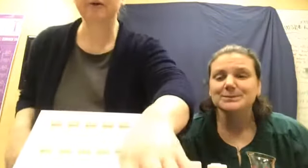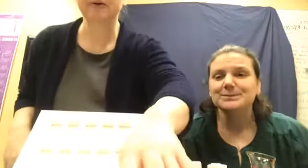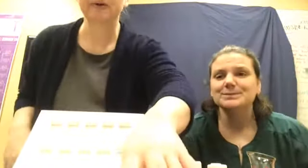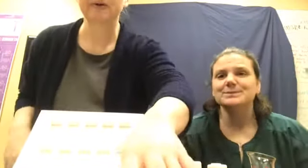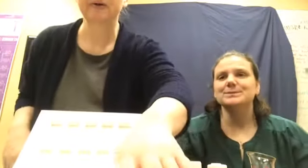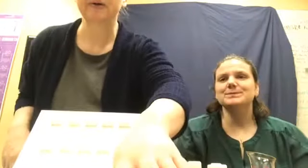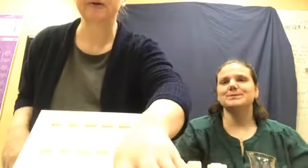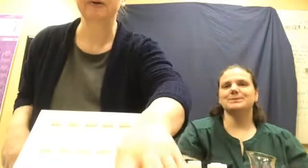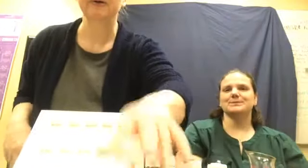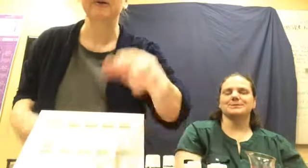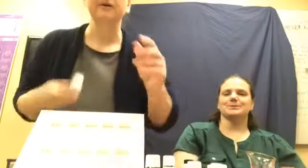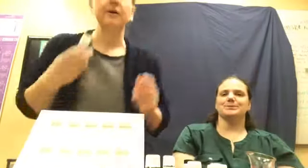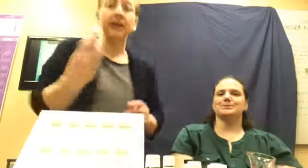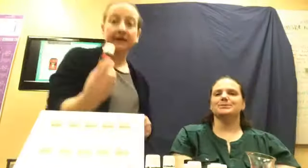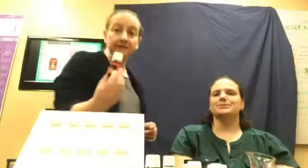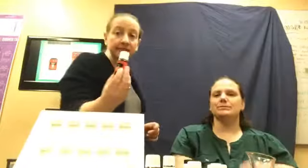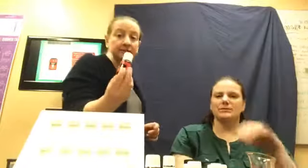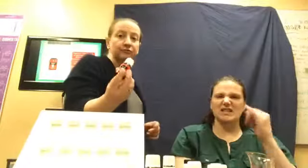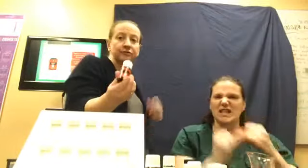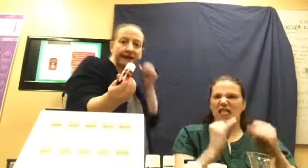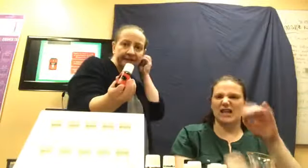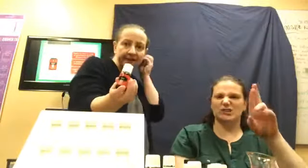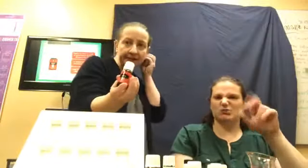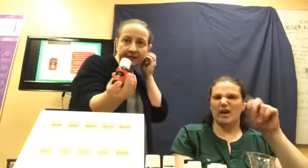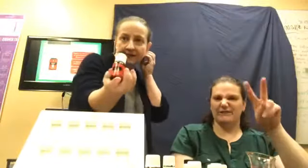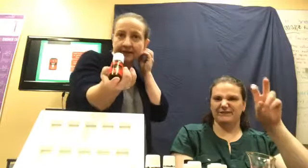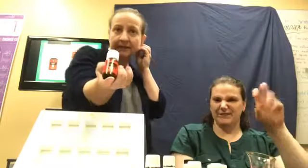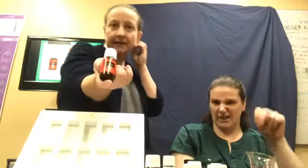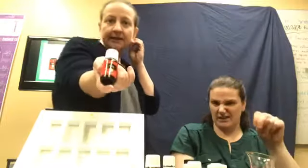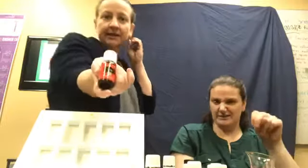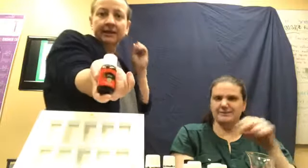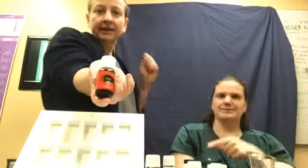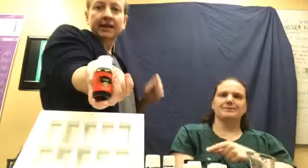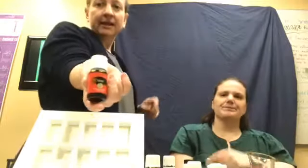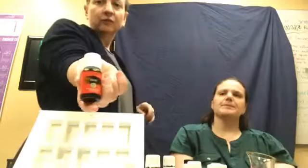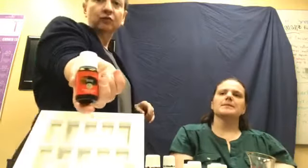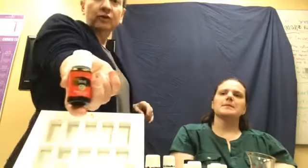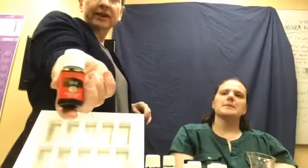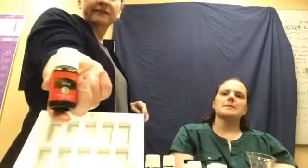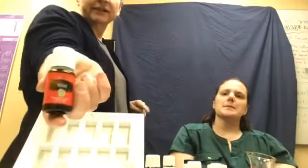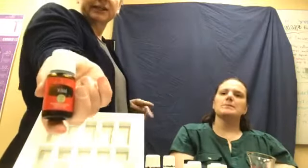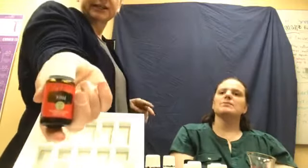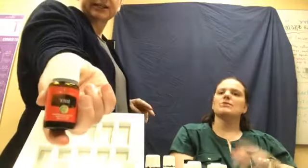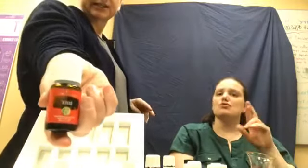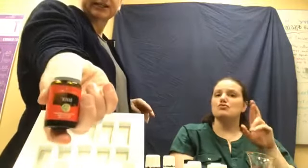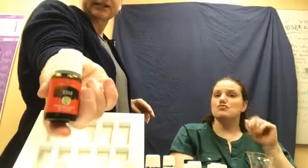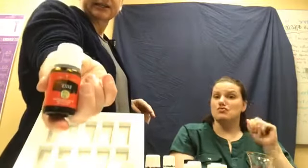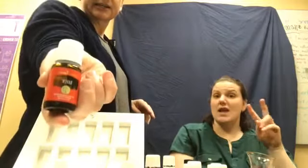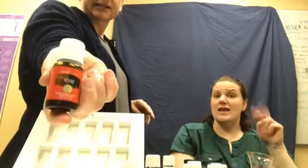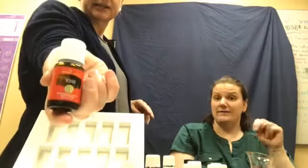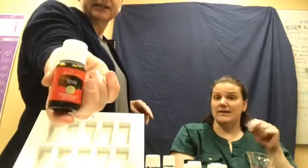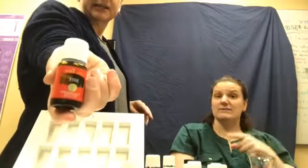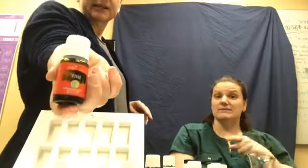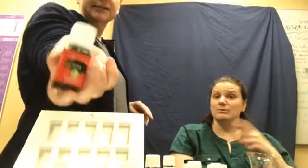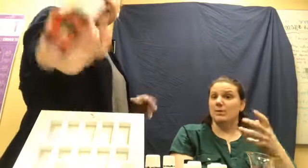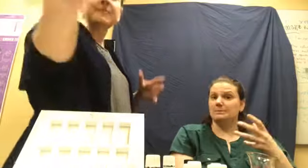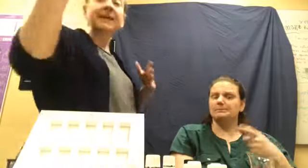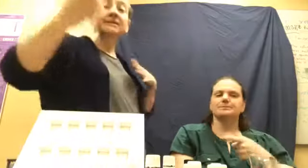So our last one is Raven and Raven is amazing